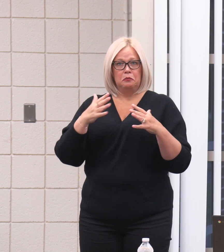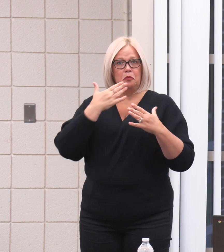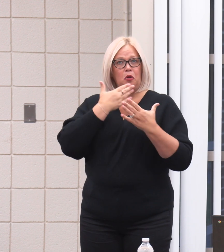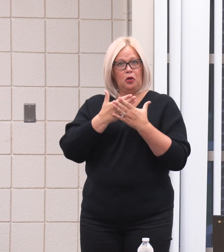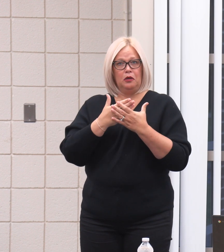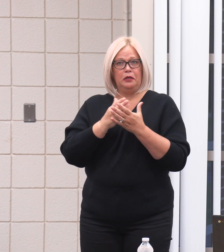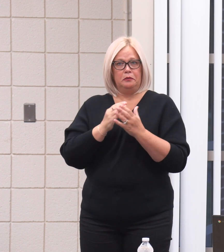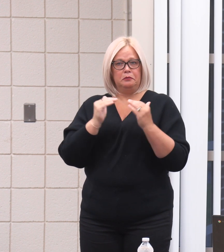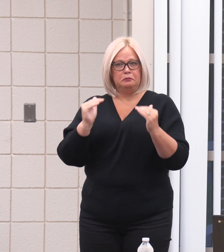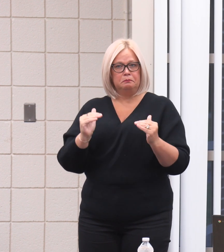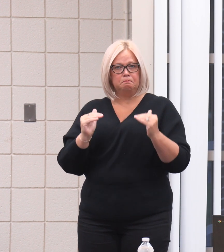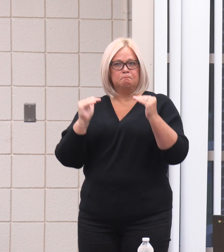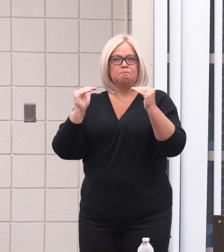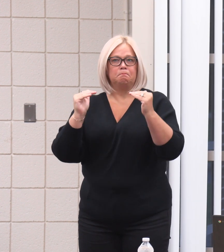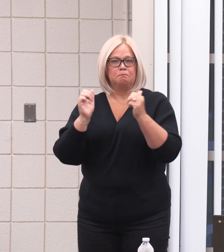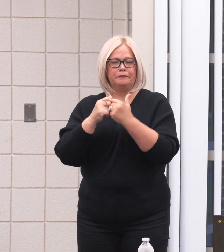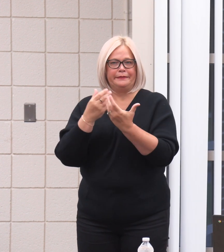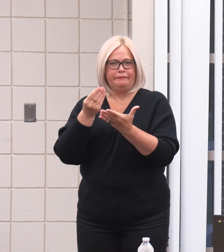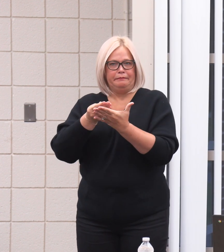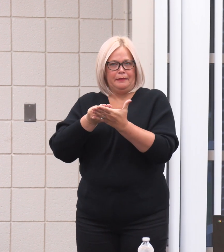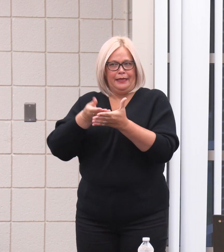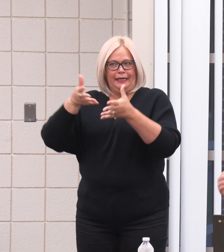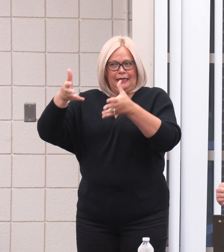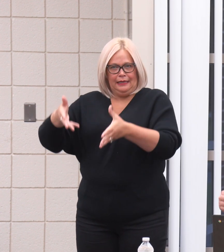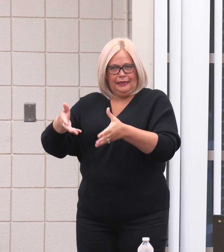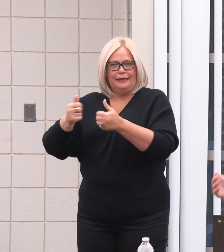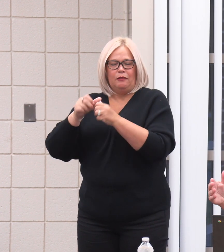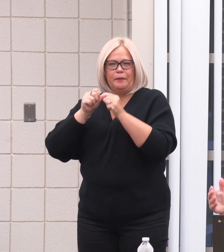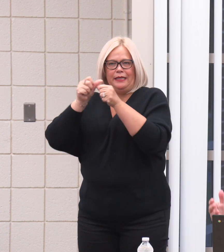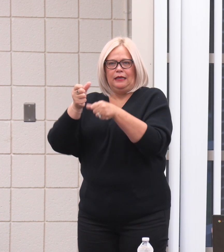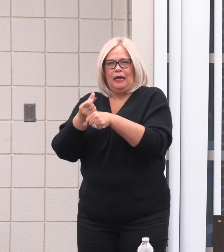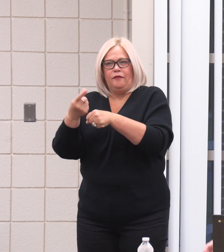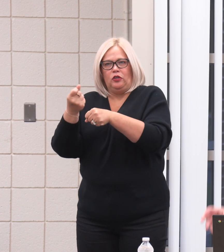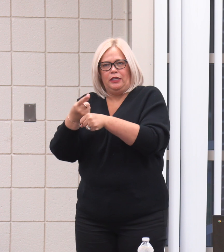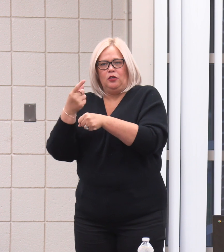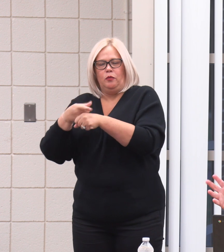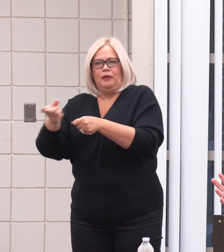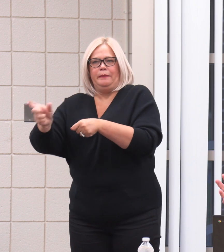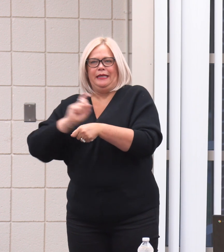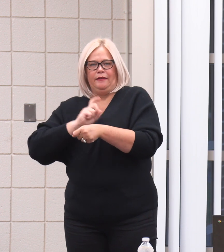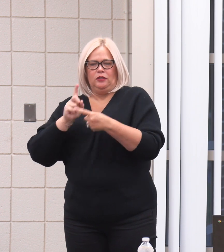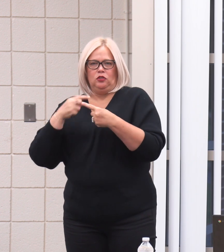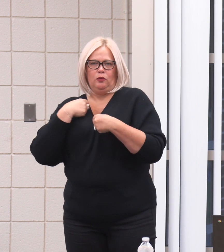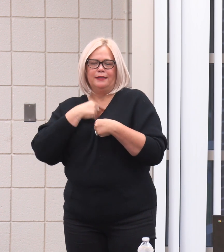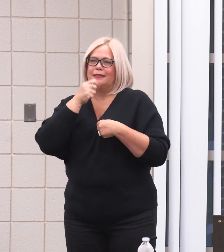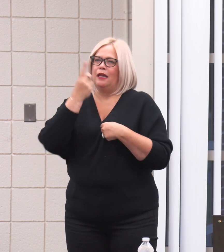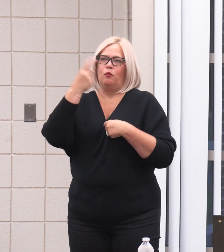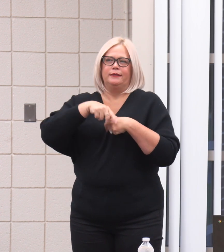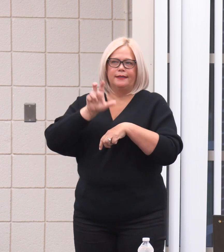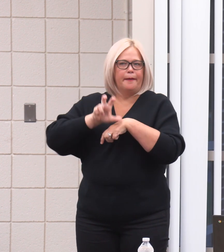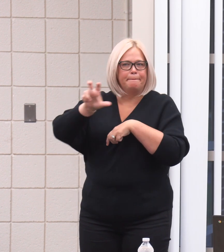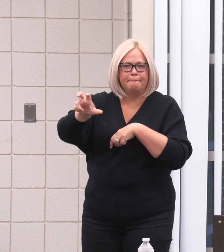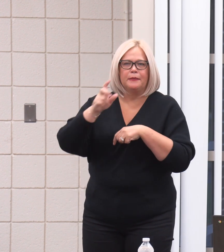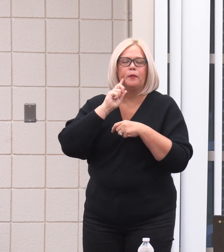bump in foundation allowance that will be ongoing year-to-year as opposed to just a one-time payment.